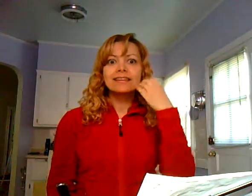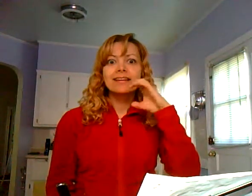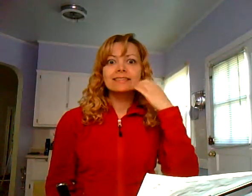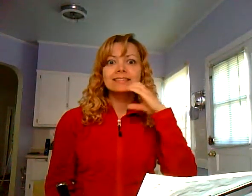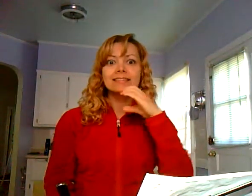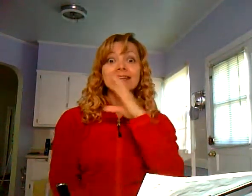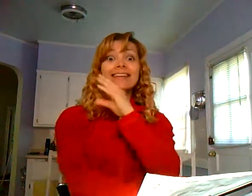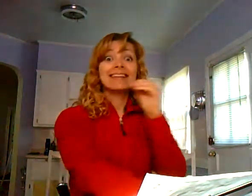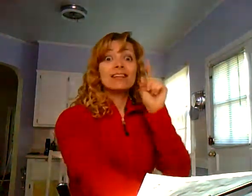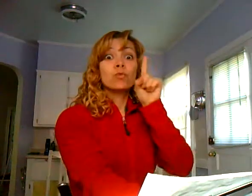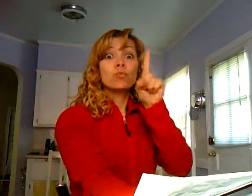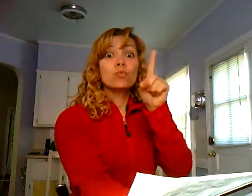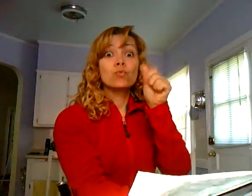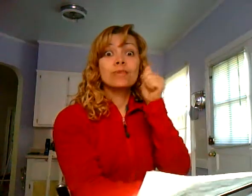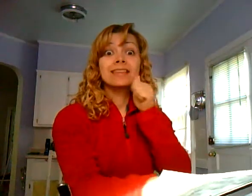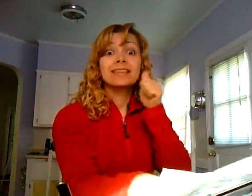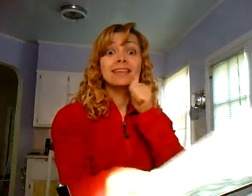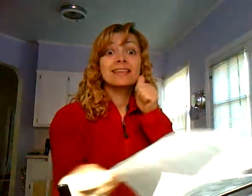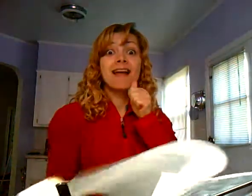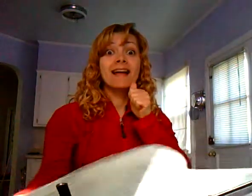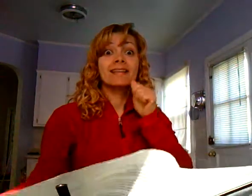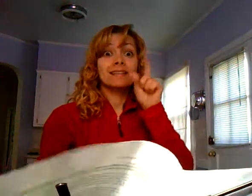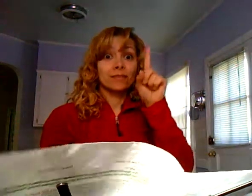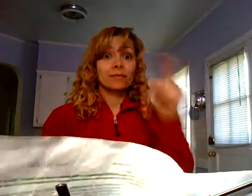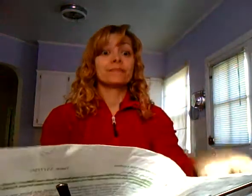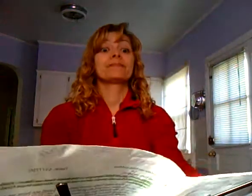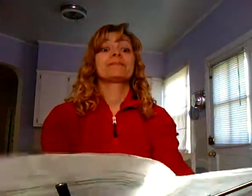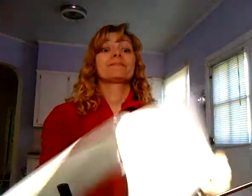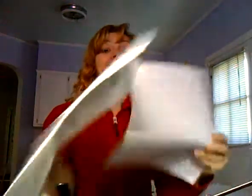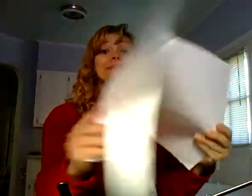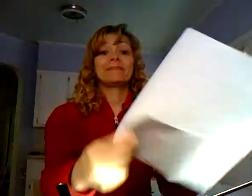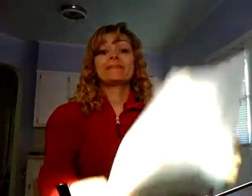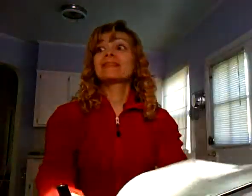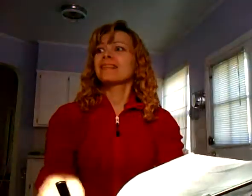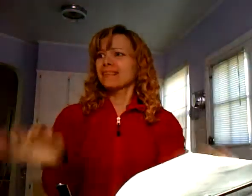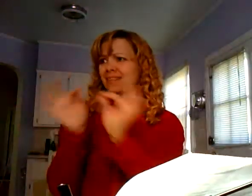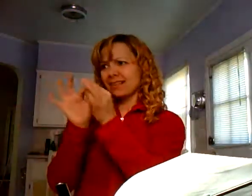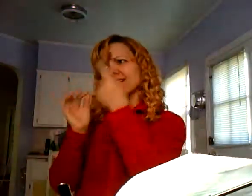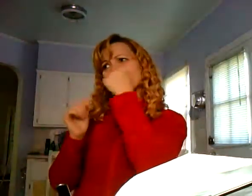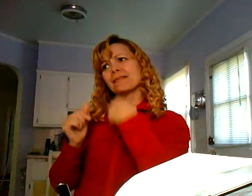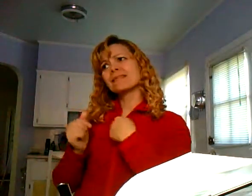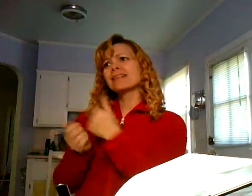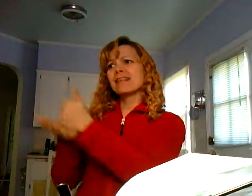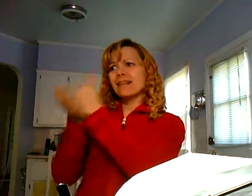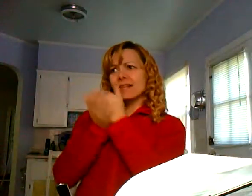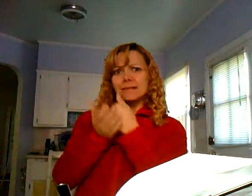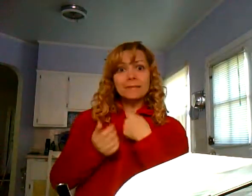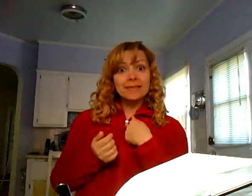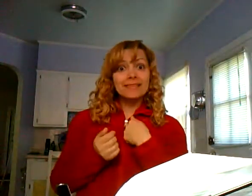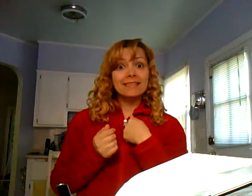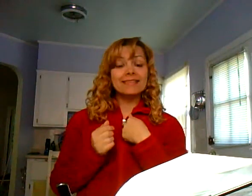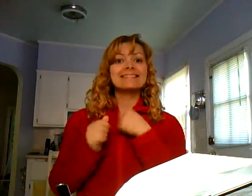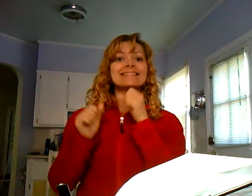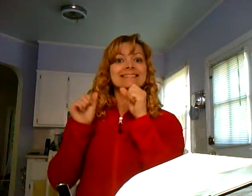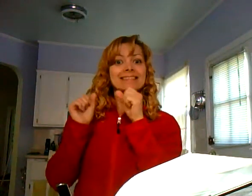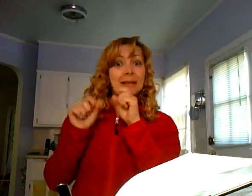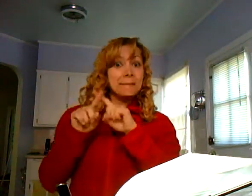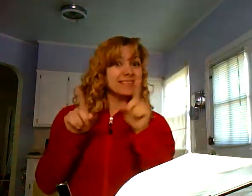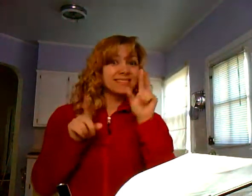two other cousins. One girl, I was asking her to please help me during